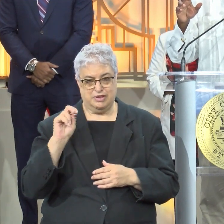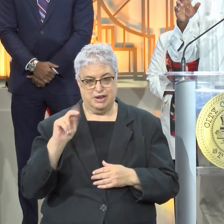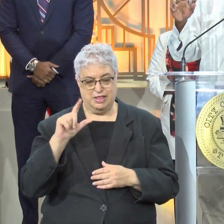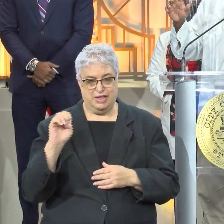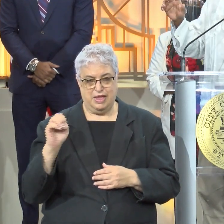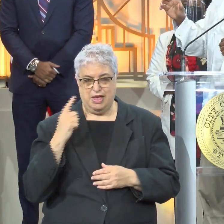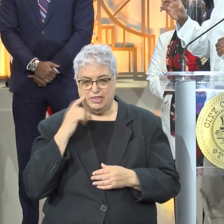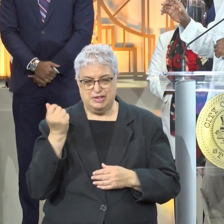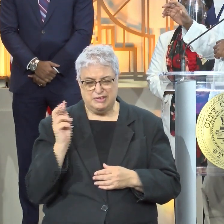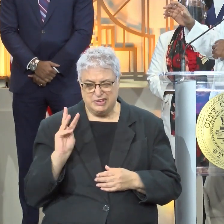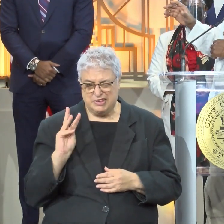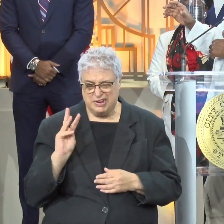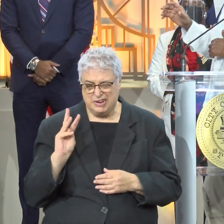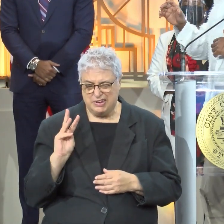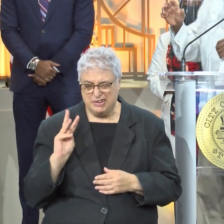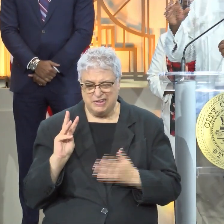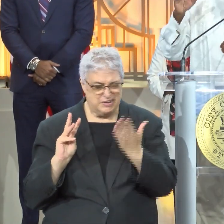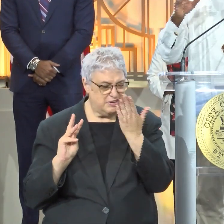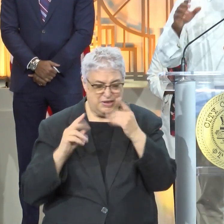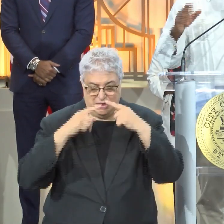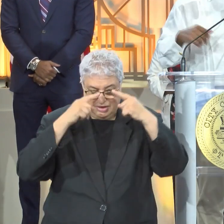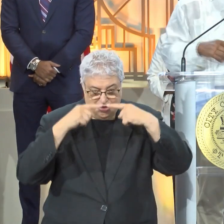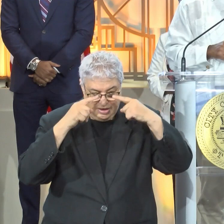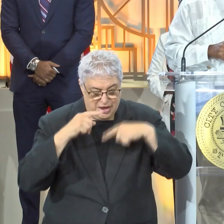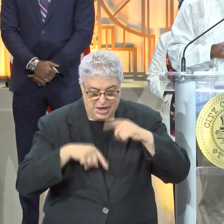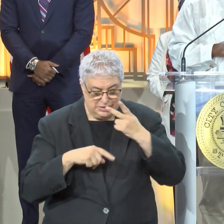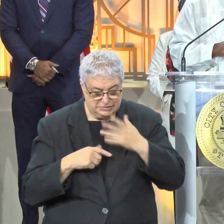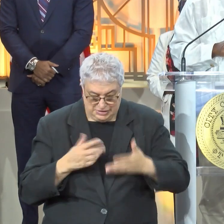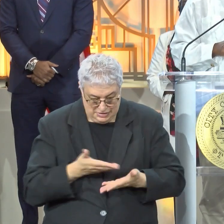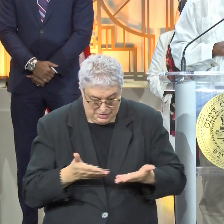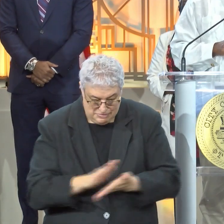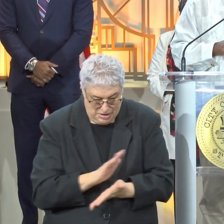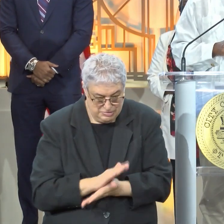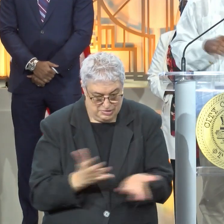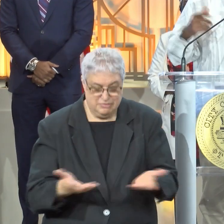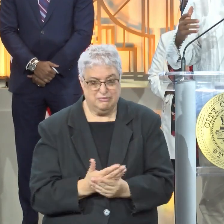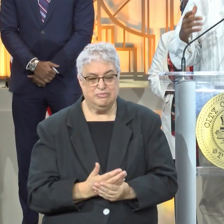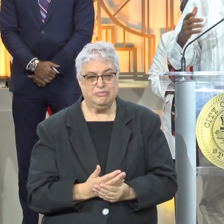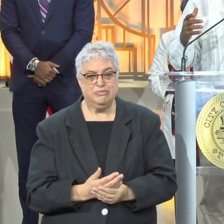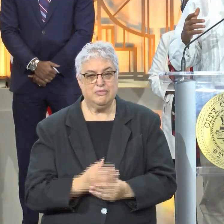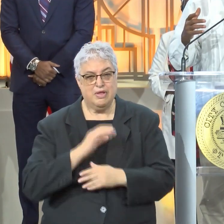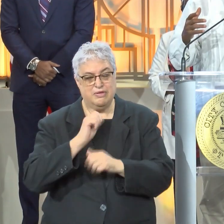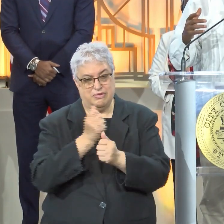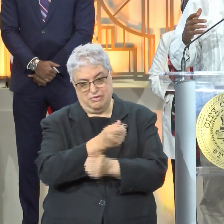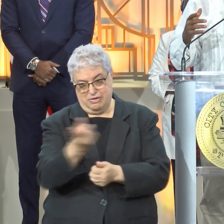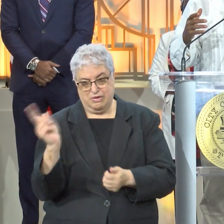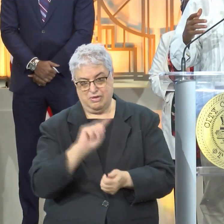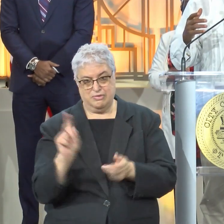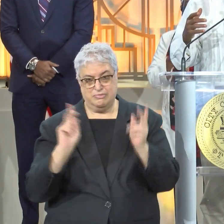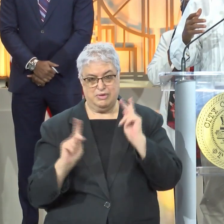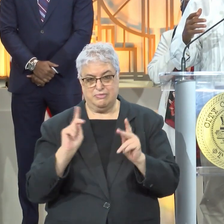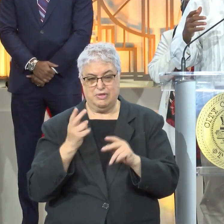I'm not looking at my notes because I can't see them with a mask that protects you all today. But all of those people were